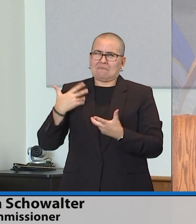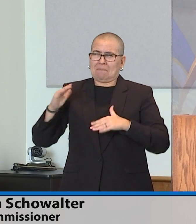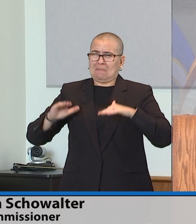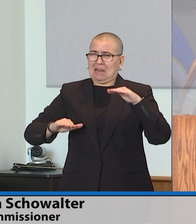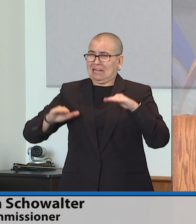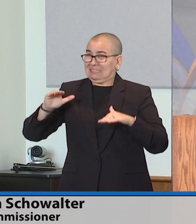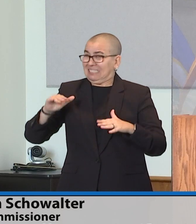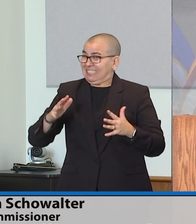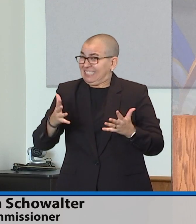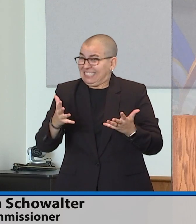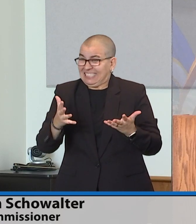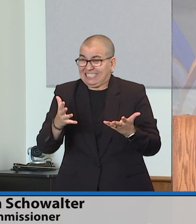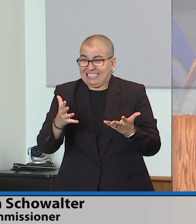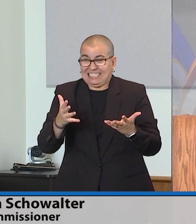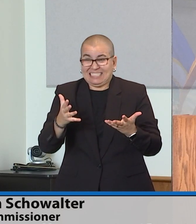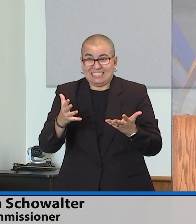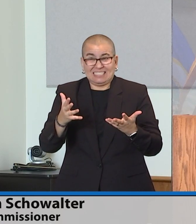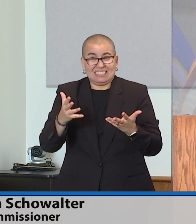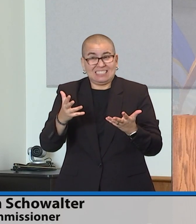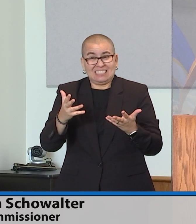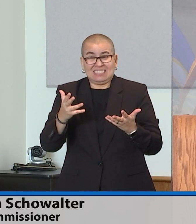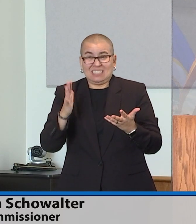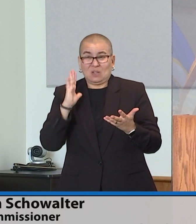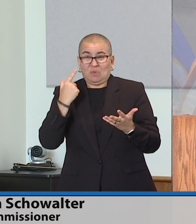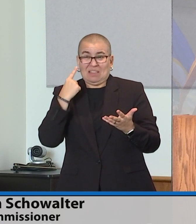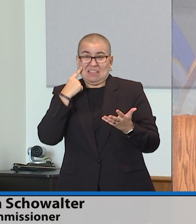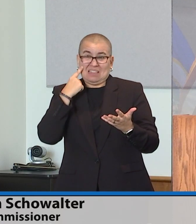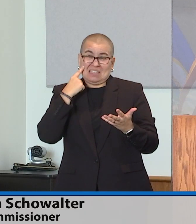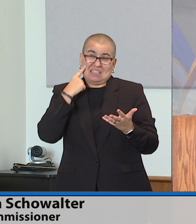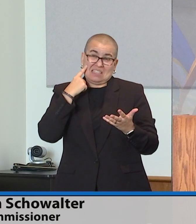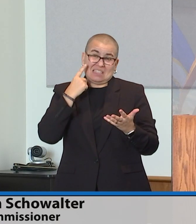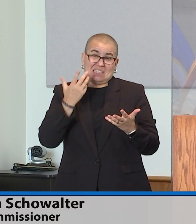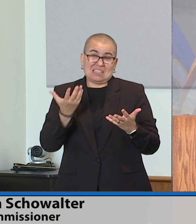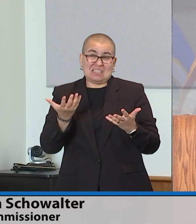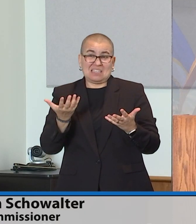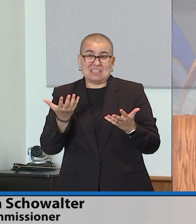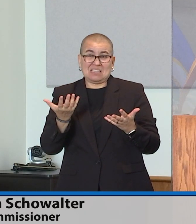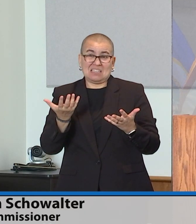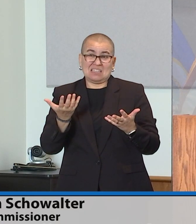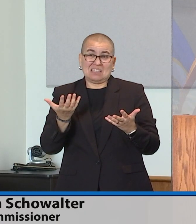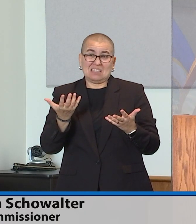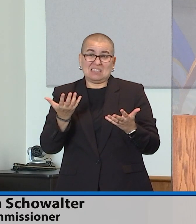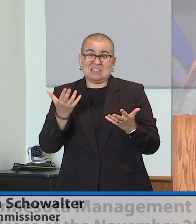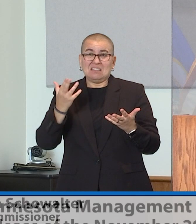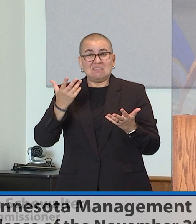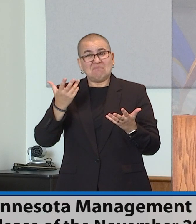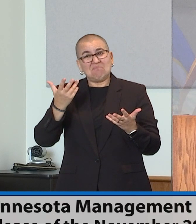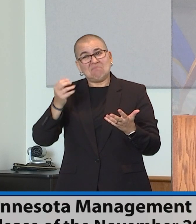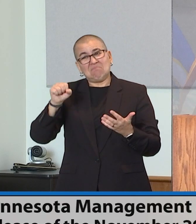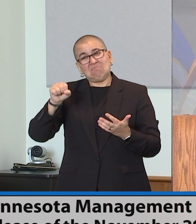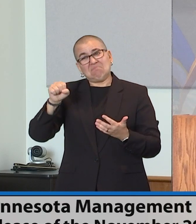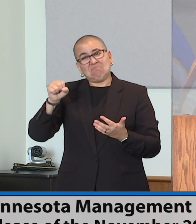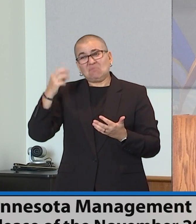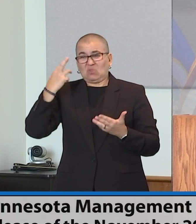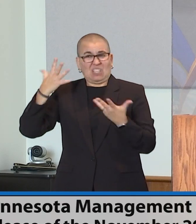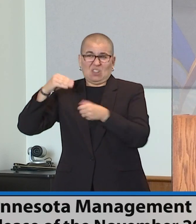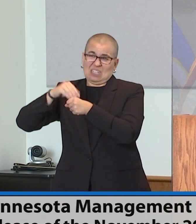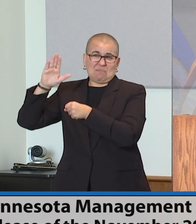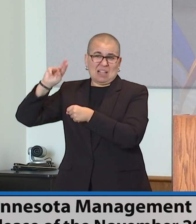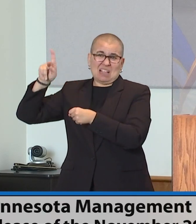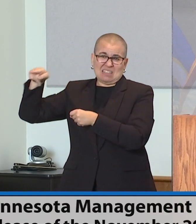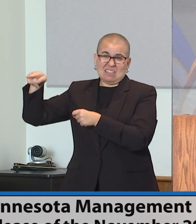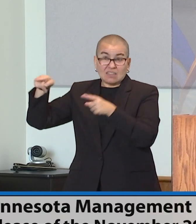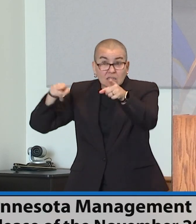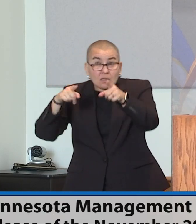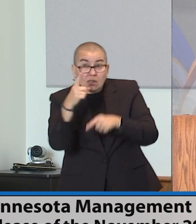discussing it, I would consider this to be a very reasonable figure of what's in the bank coming into this budget. The $12 billion? Yeah. Okay.